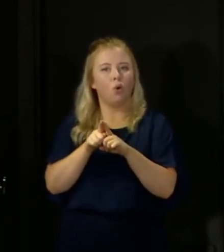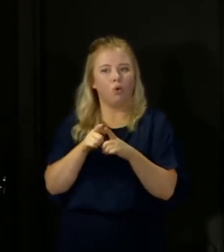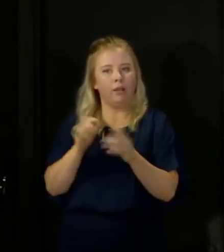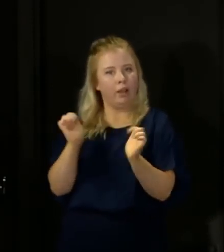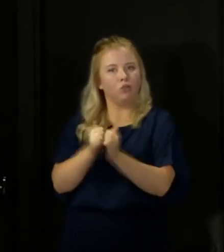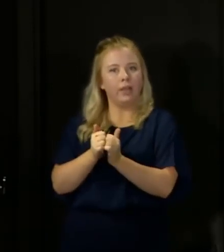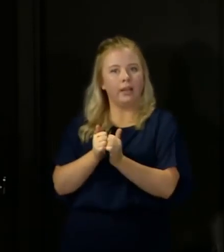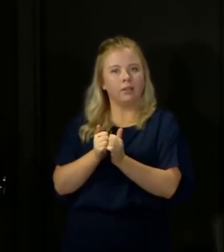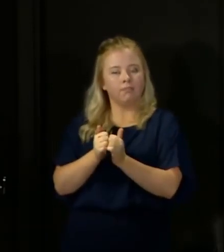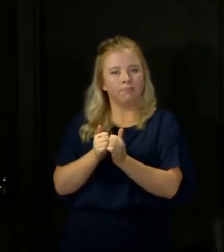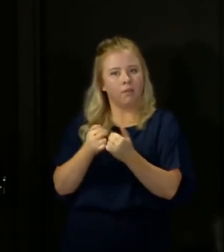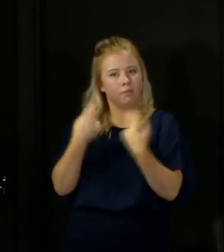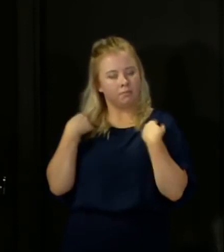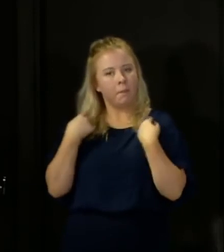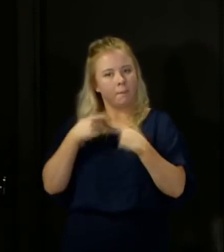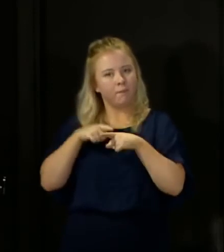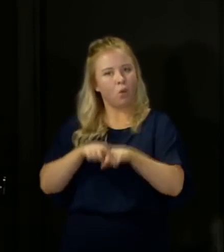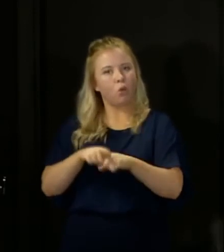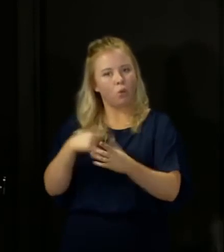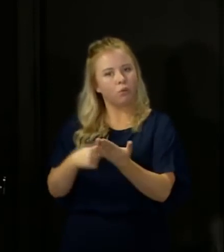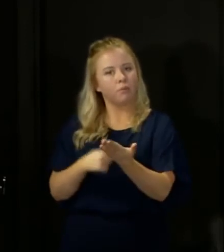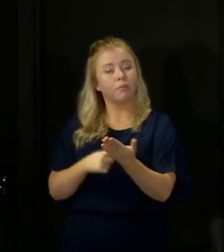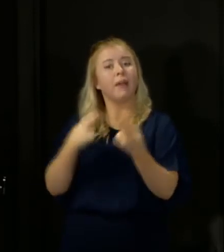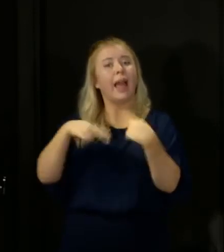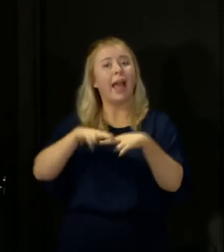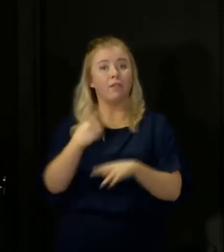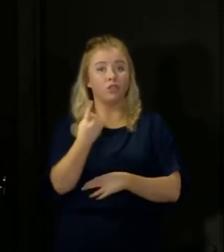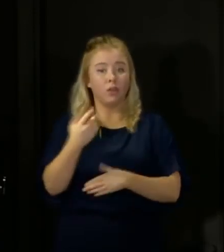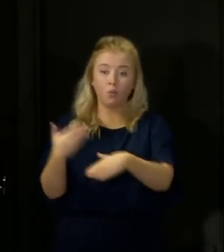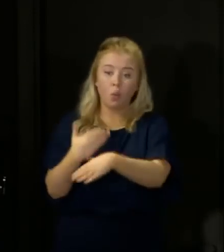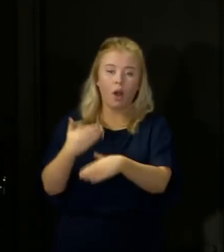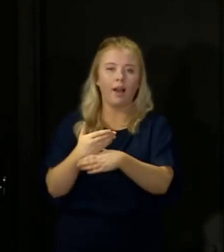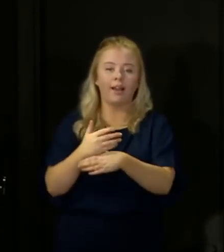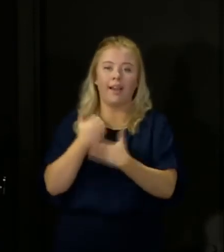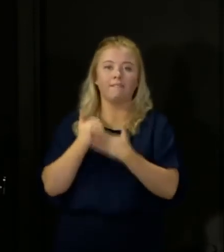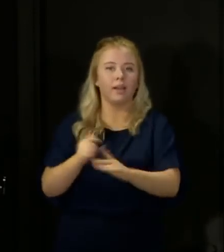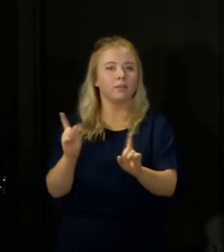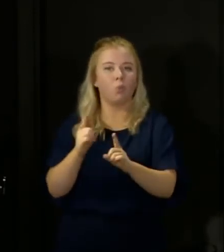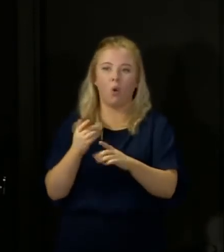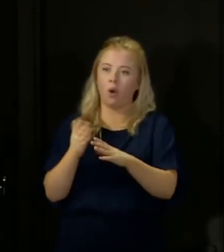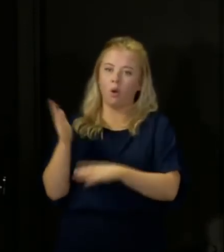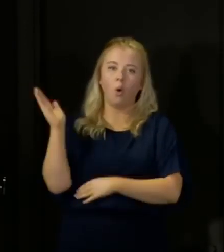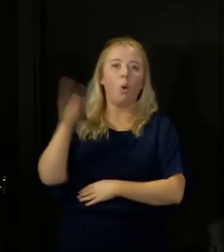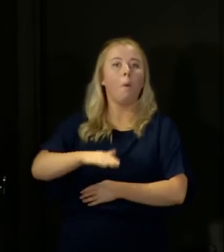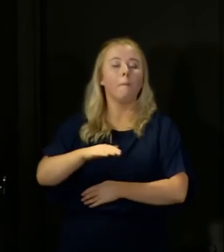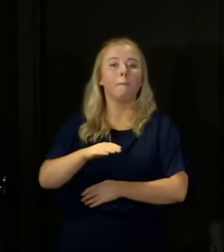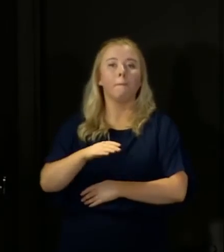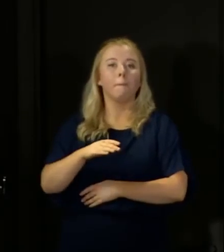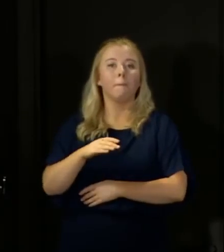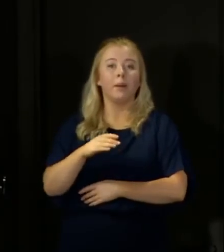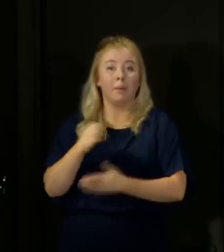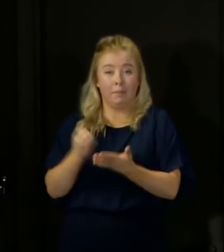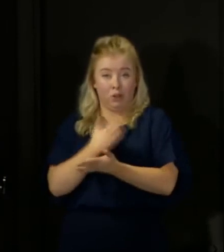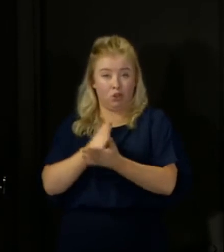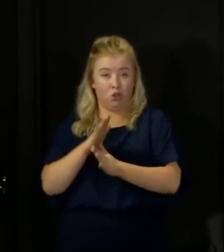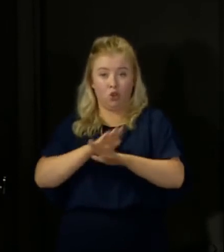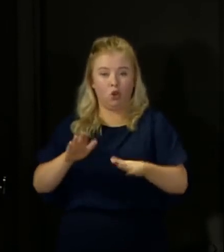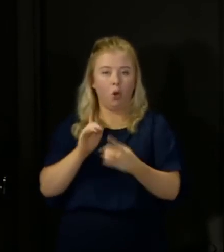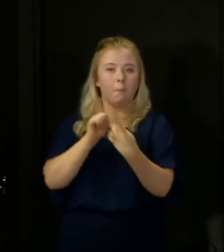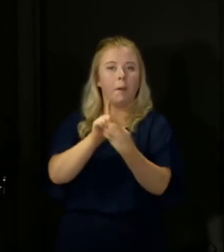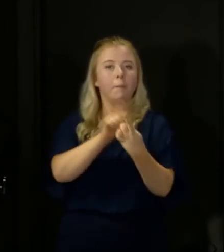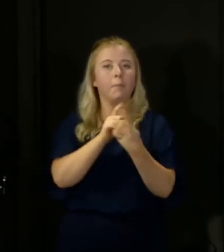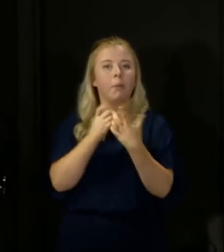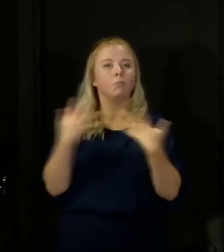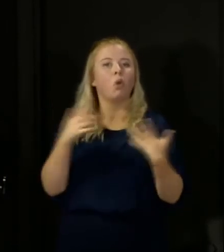agreeing to abide by it. If you're at work, the advice will be to immediately head home, taking care to come into contact with as few people as